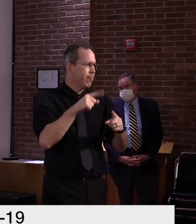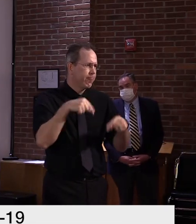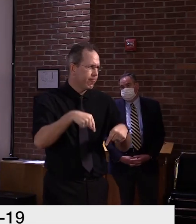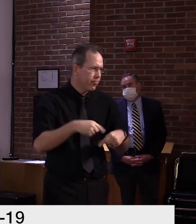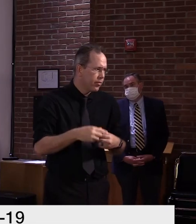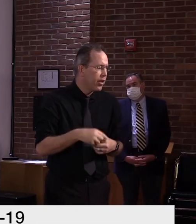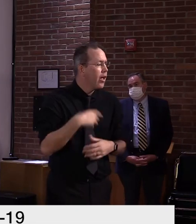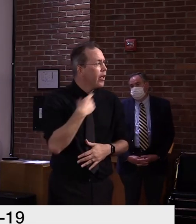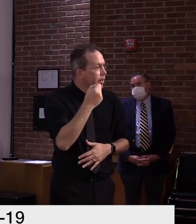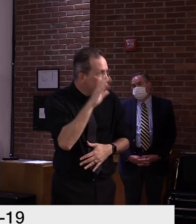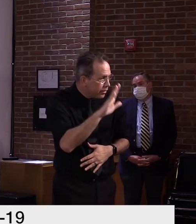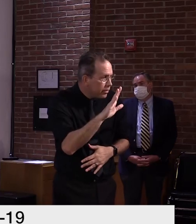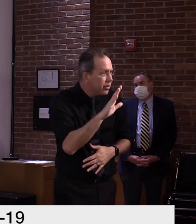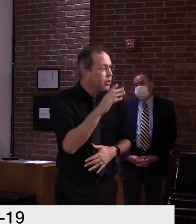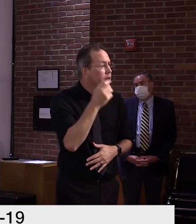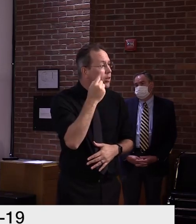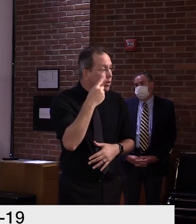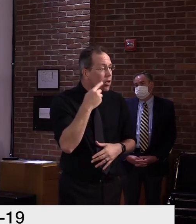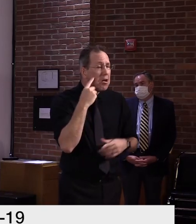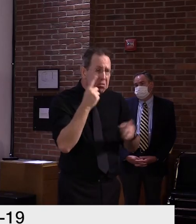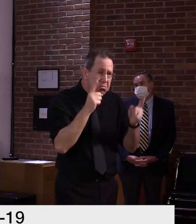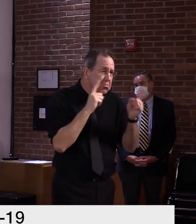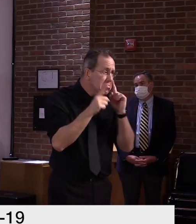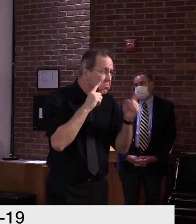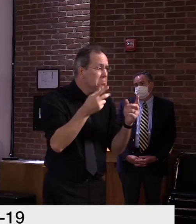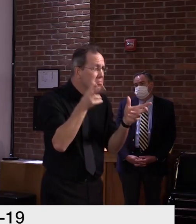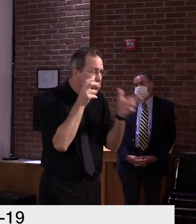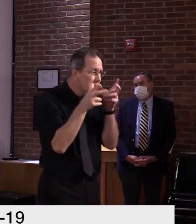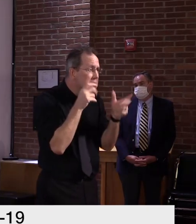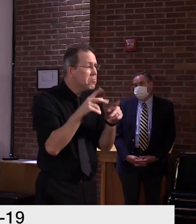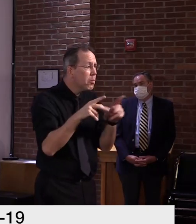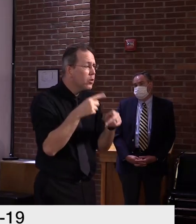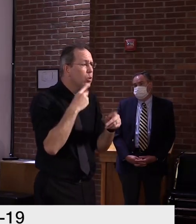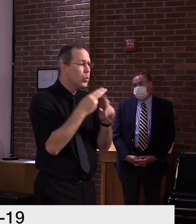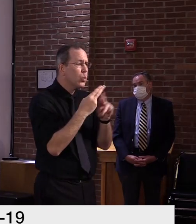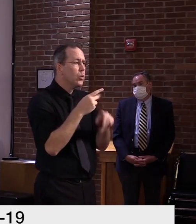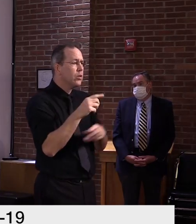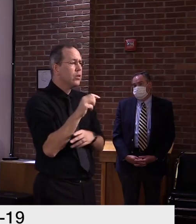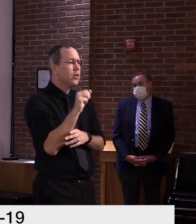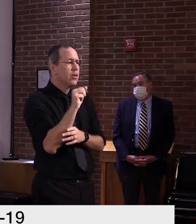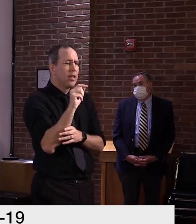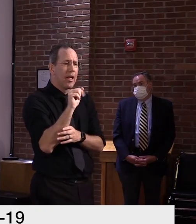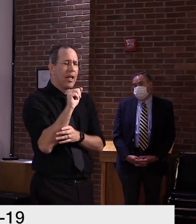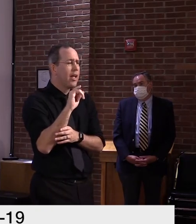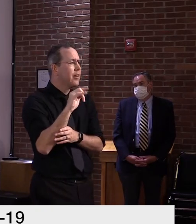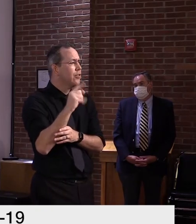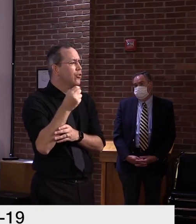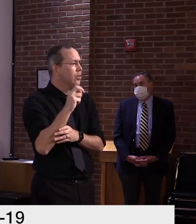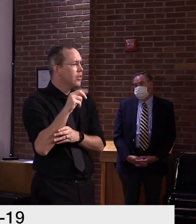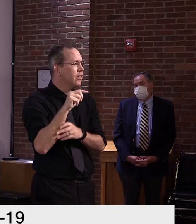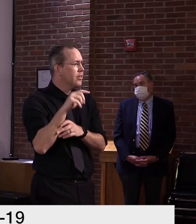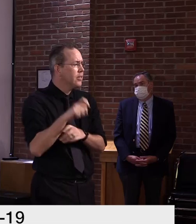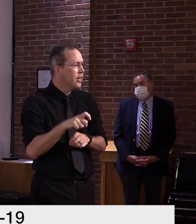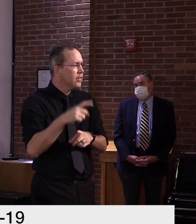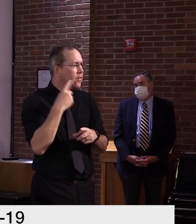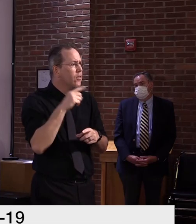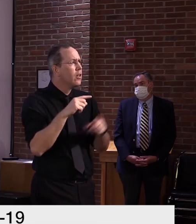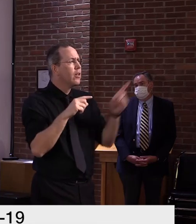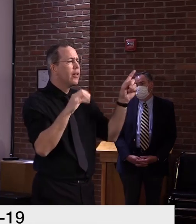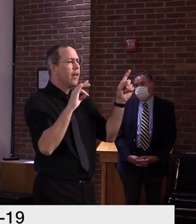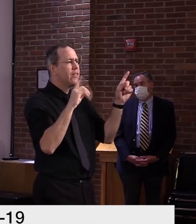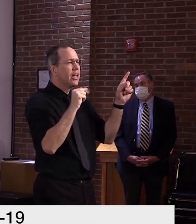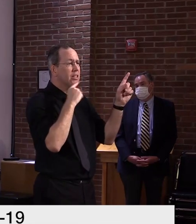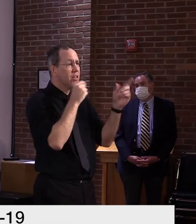used a little bit more broadly now, uh, because it's, it's out, it's been approved. Um, and I know that from an